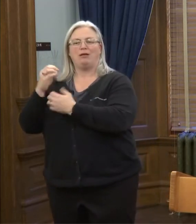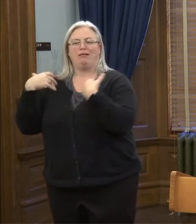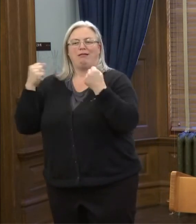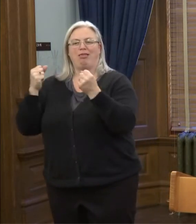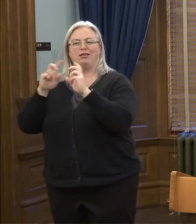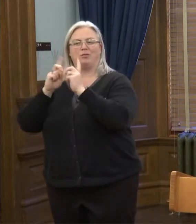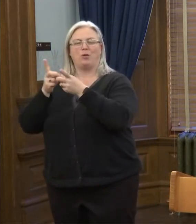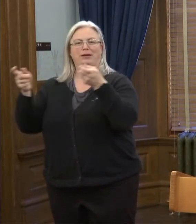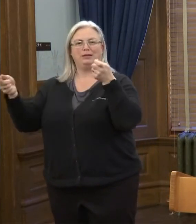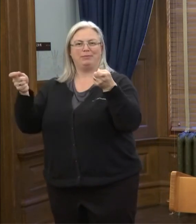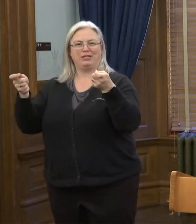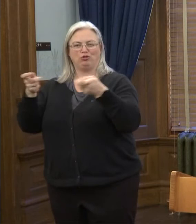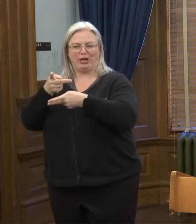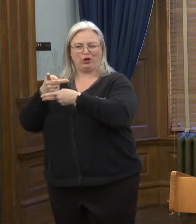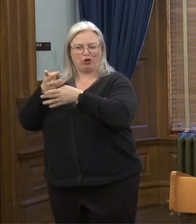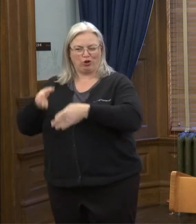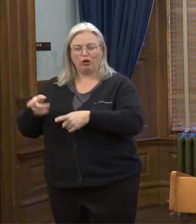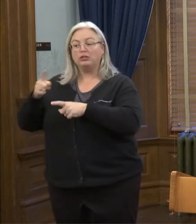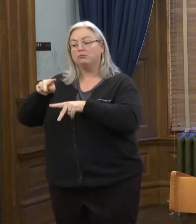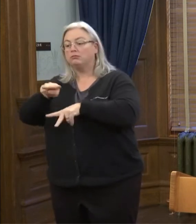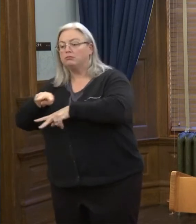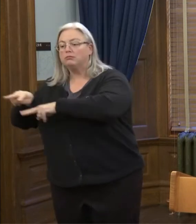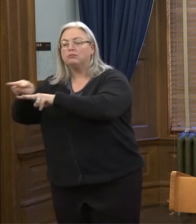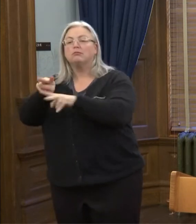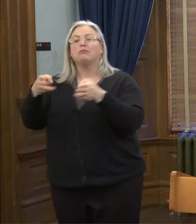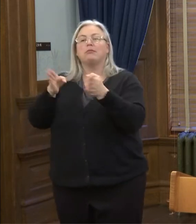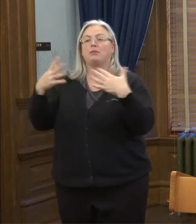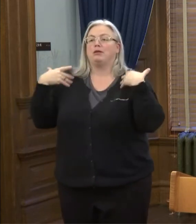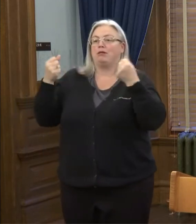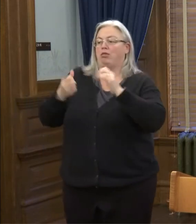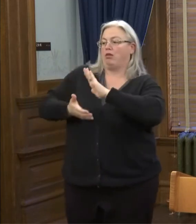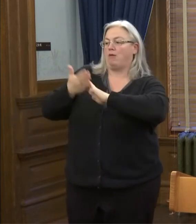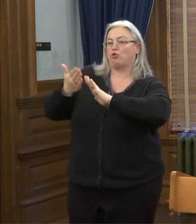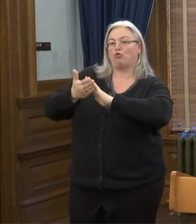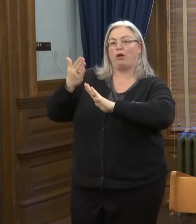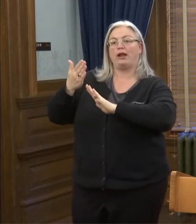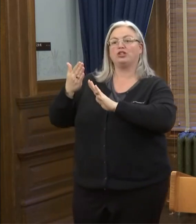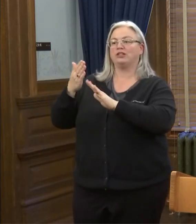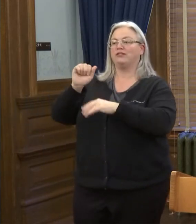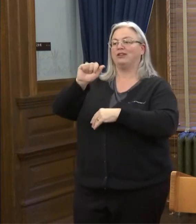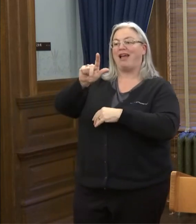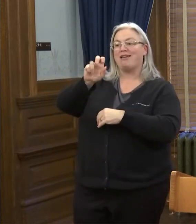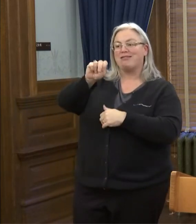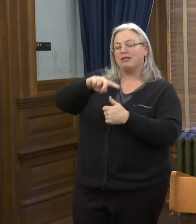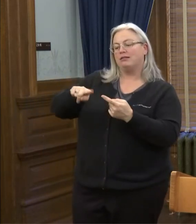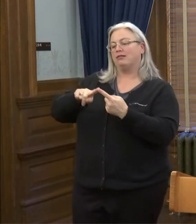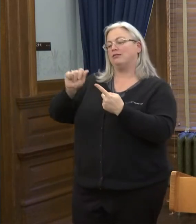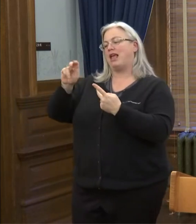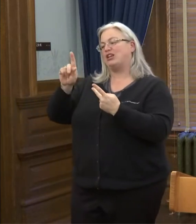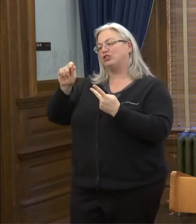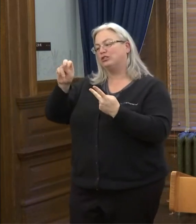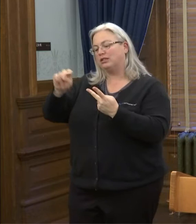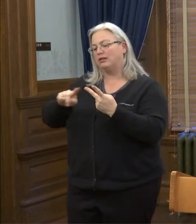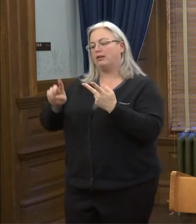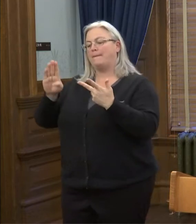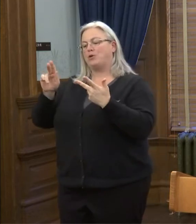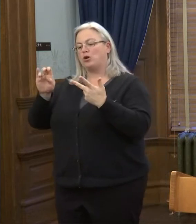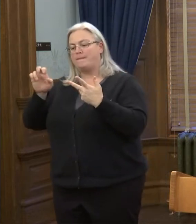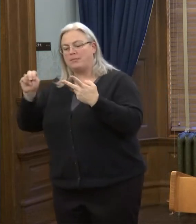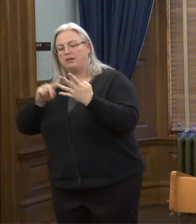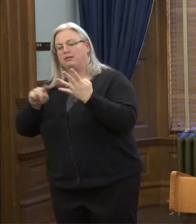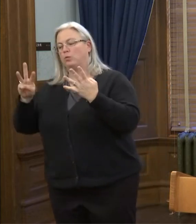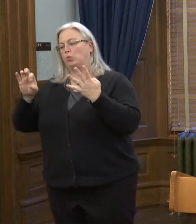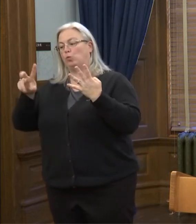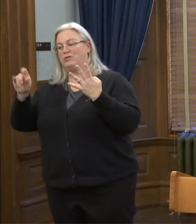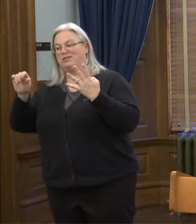administrator Becky oversees the public health operations in Allen Anderson Bourbon and Woodson